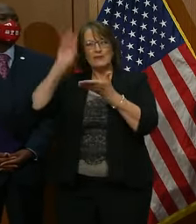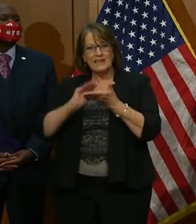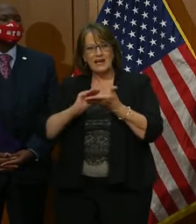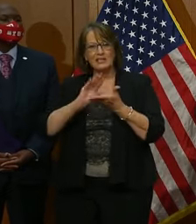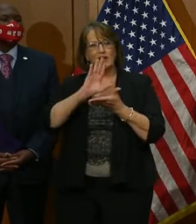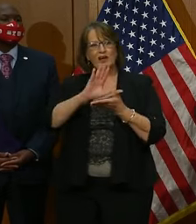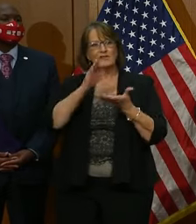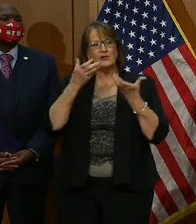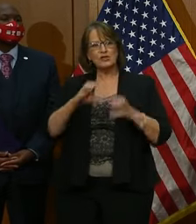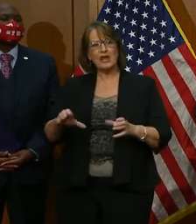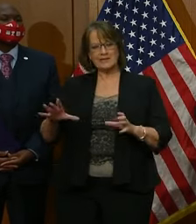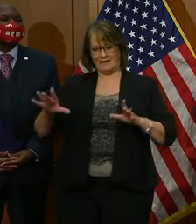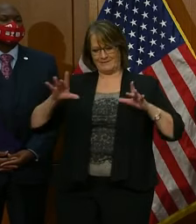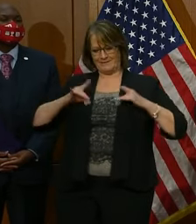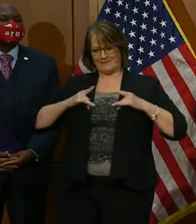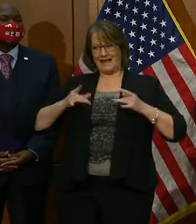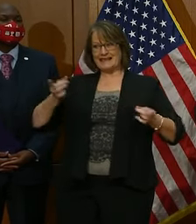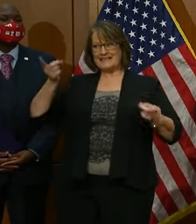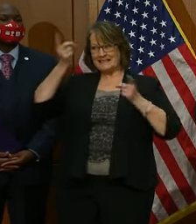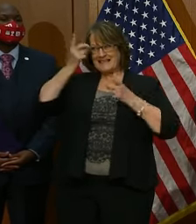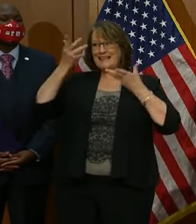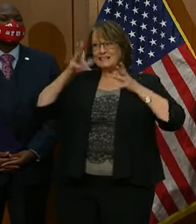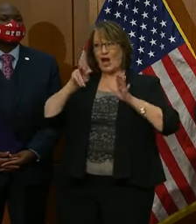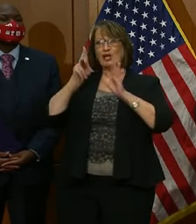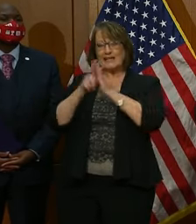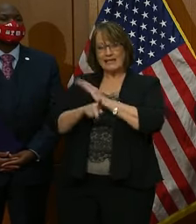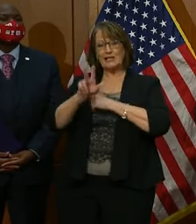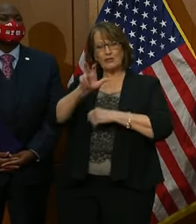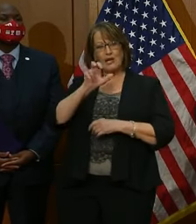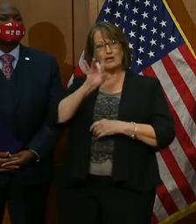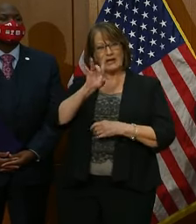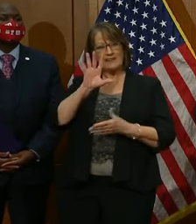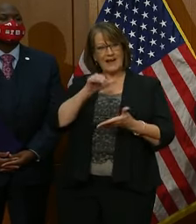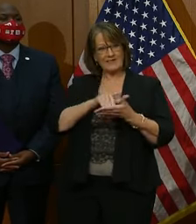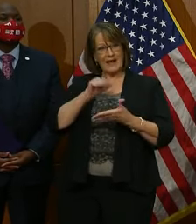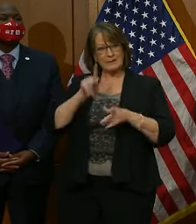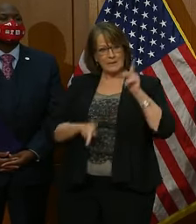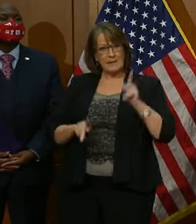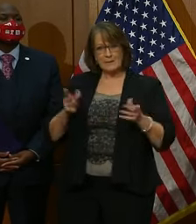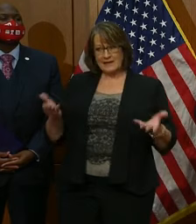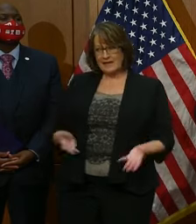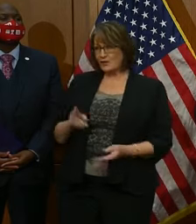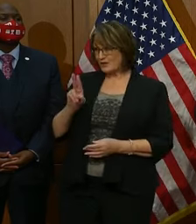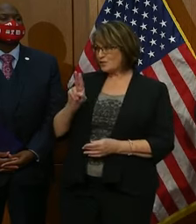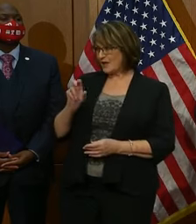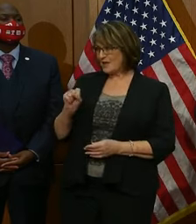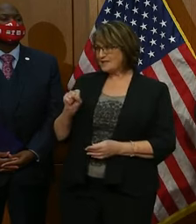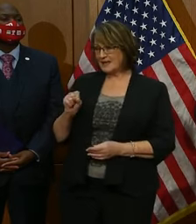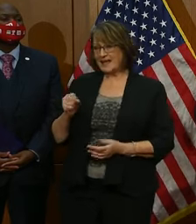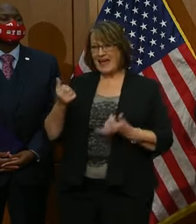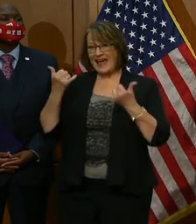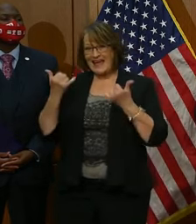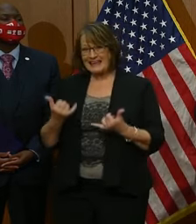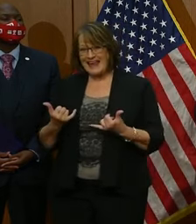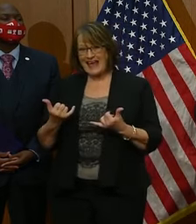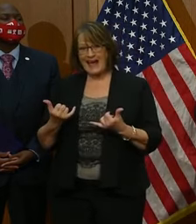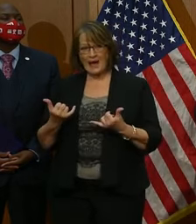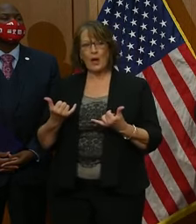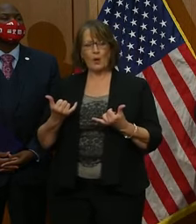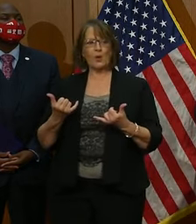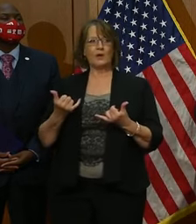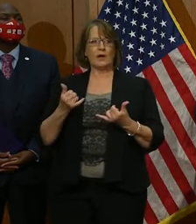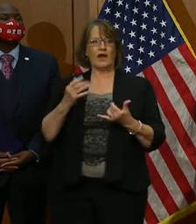of contracting a disease that has already killed 385,000 people in the United States and is now claiming